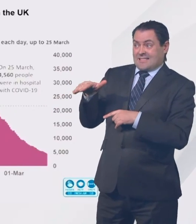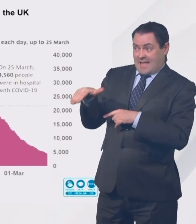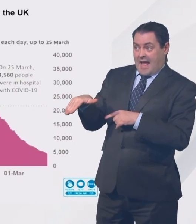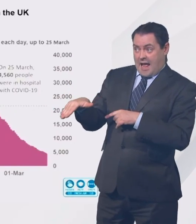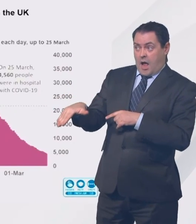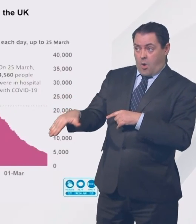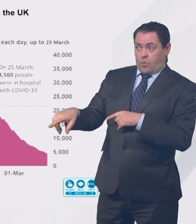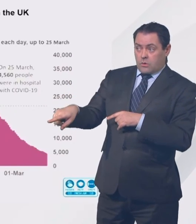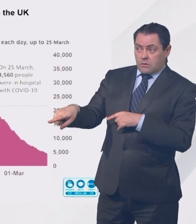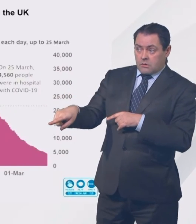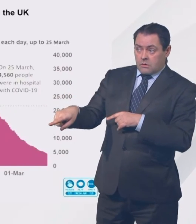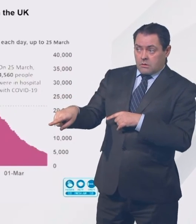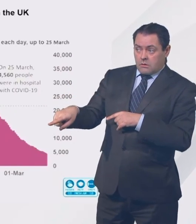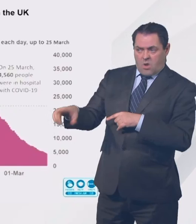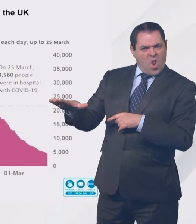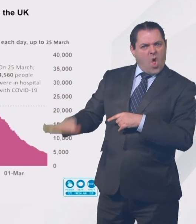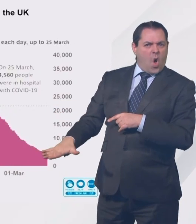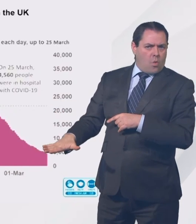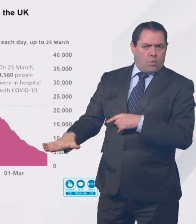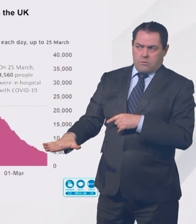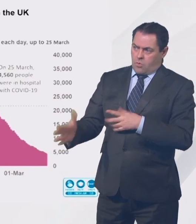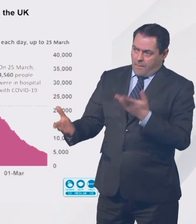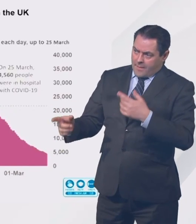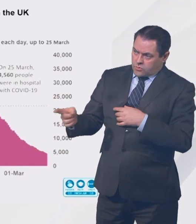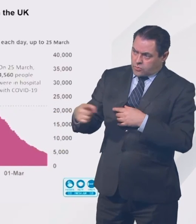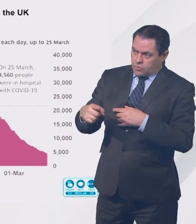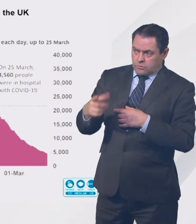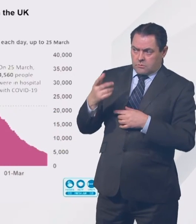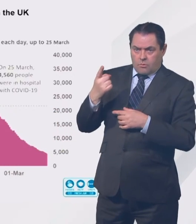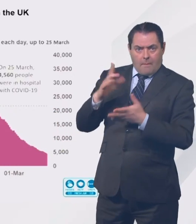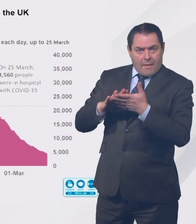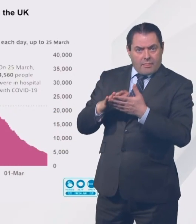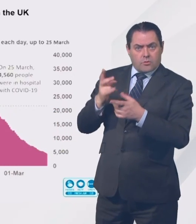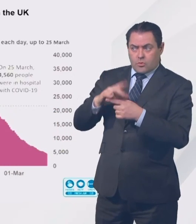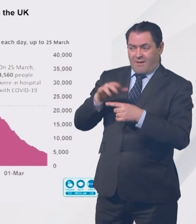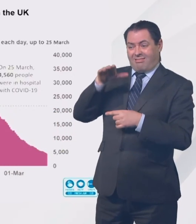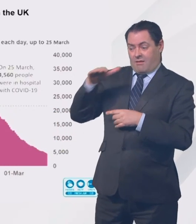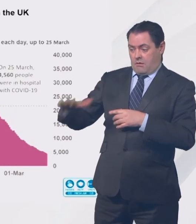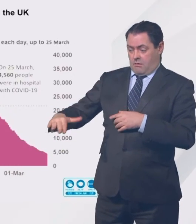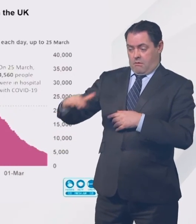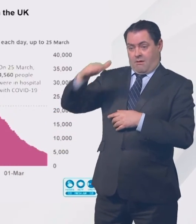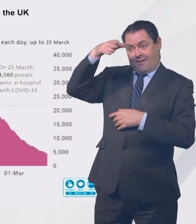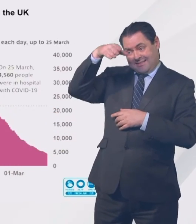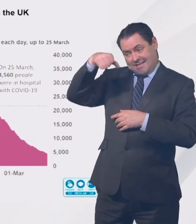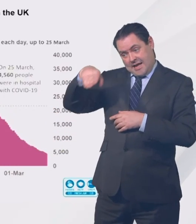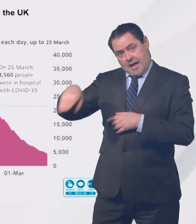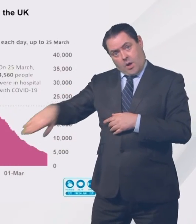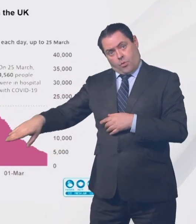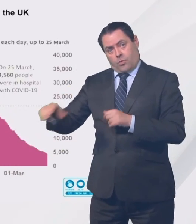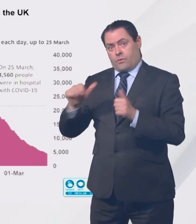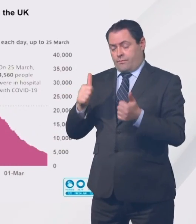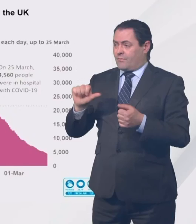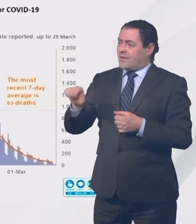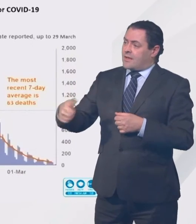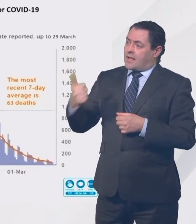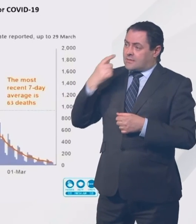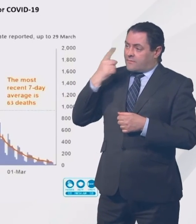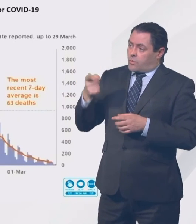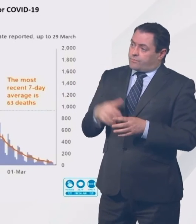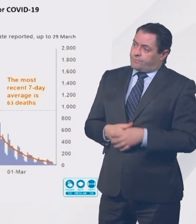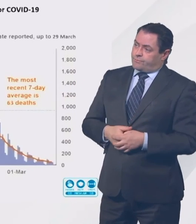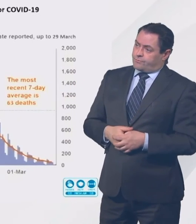down to much lower levels than it was last month and the month before that. Next slide, please.